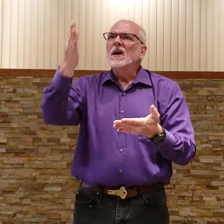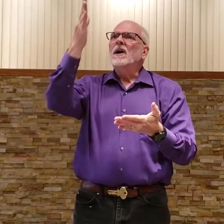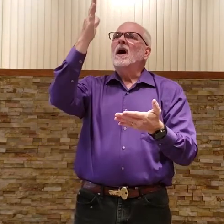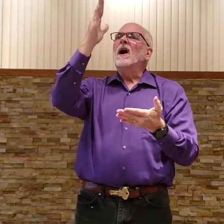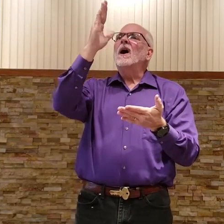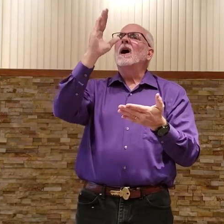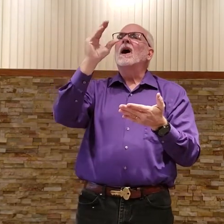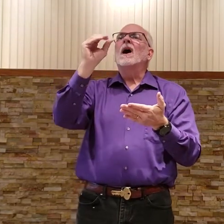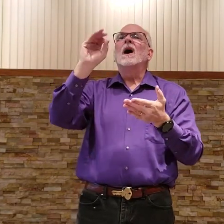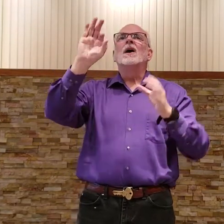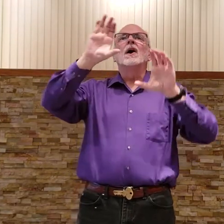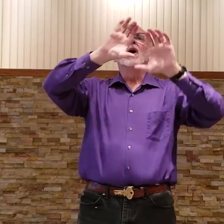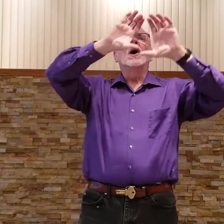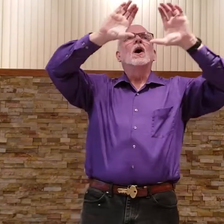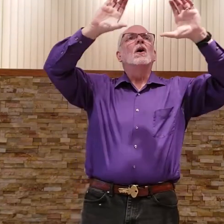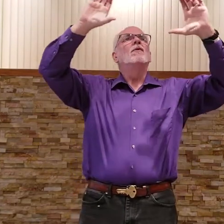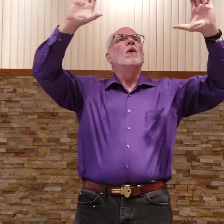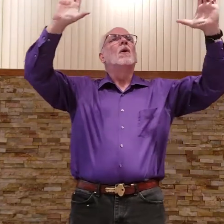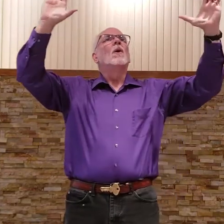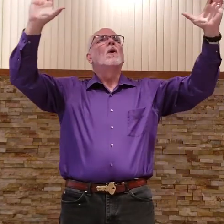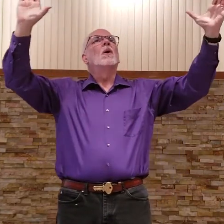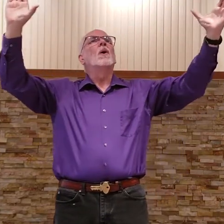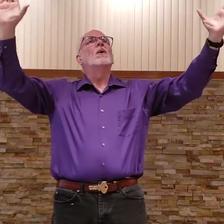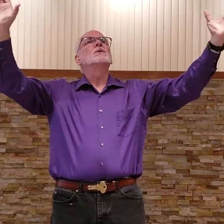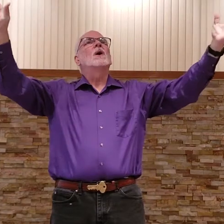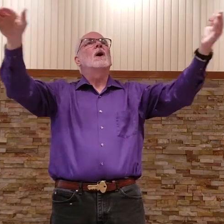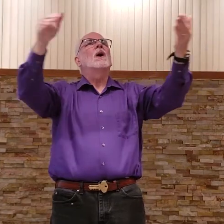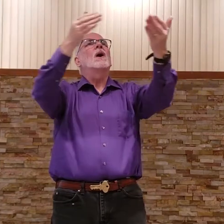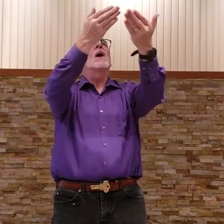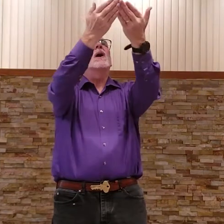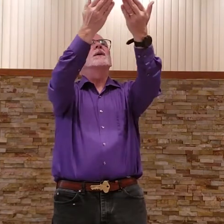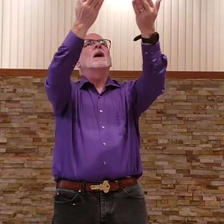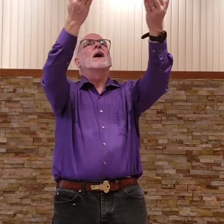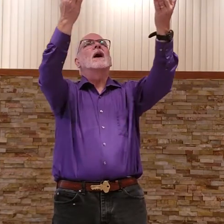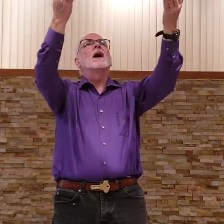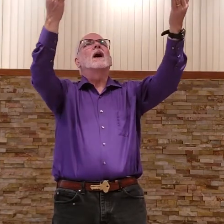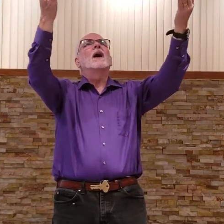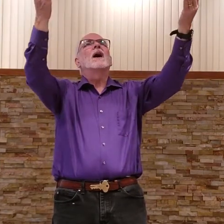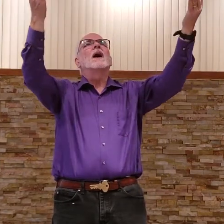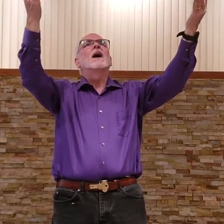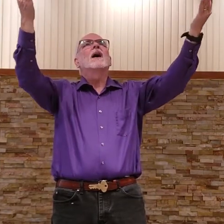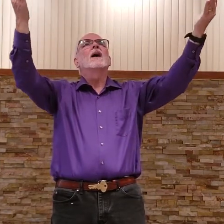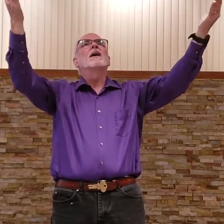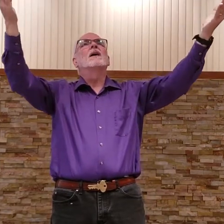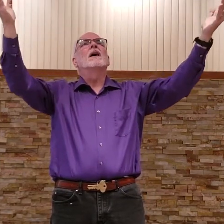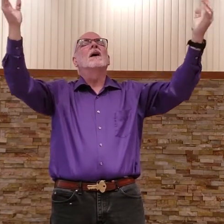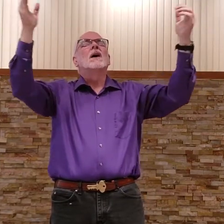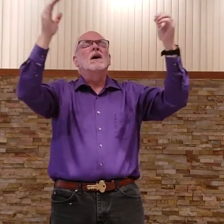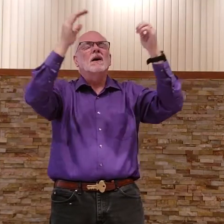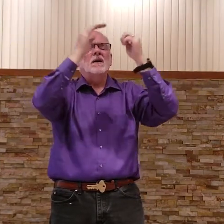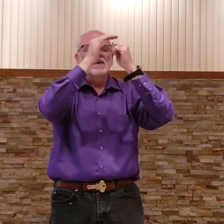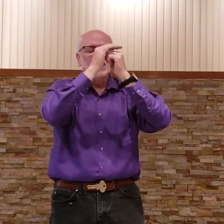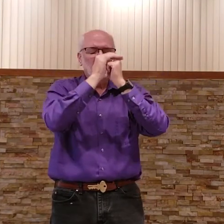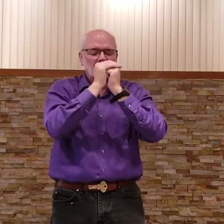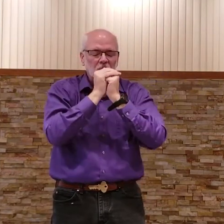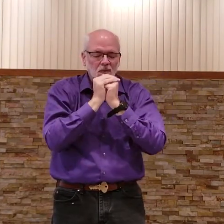God of hosts on high adore